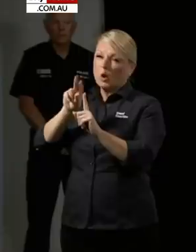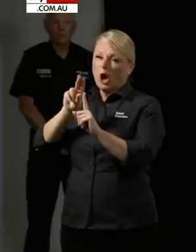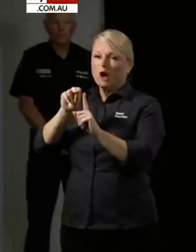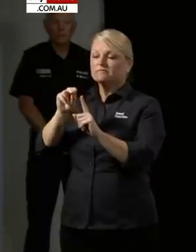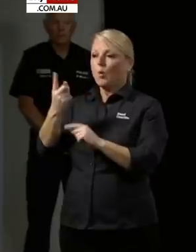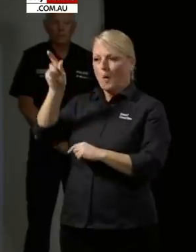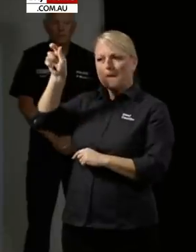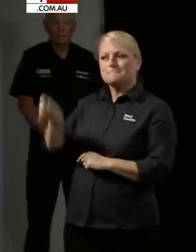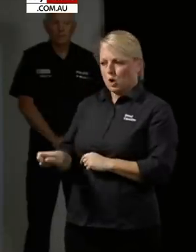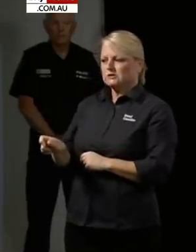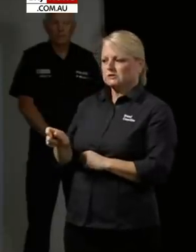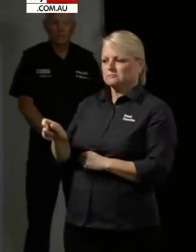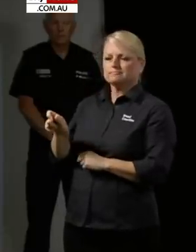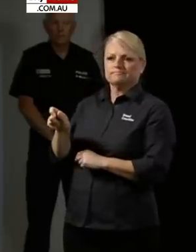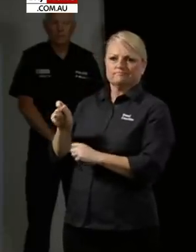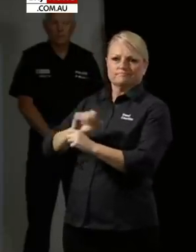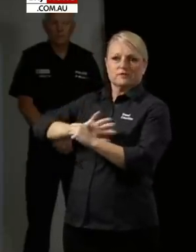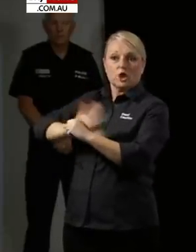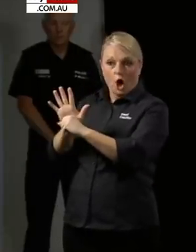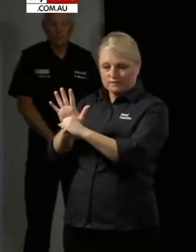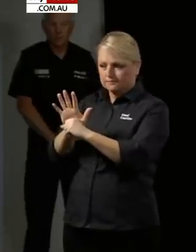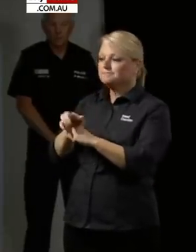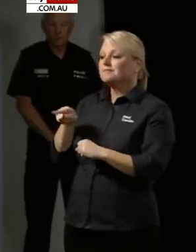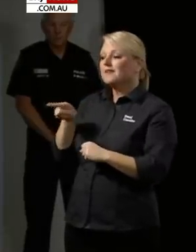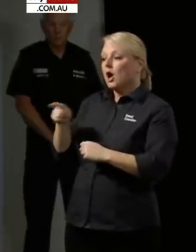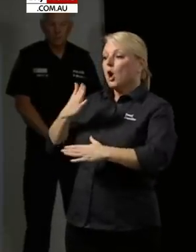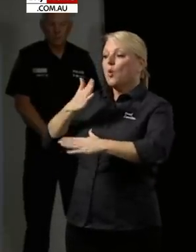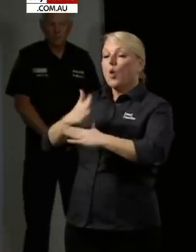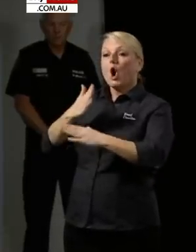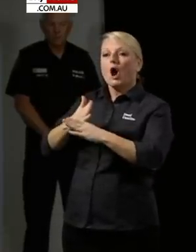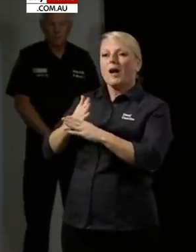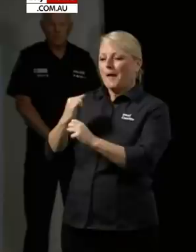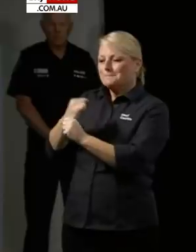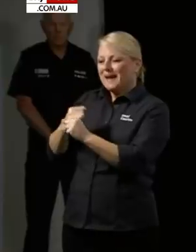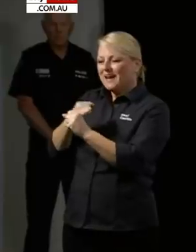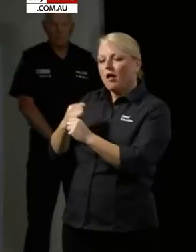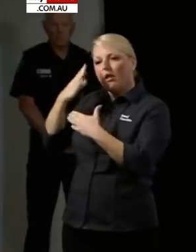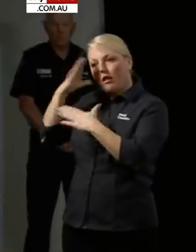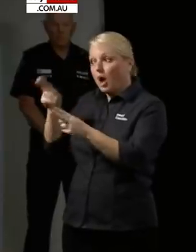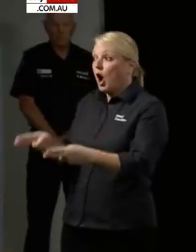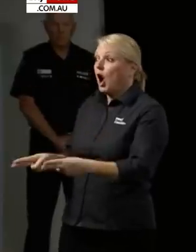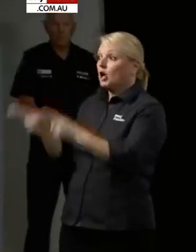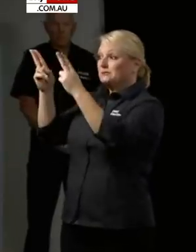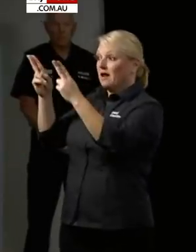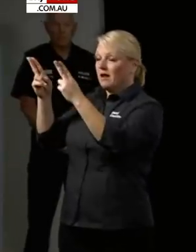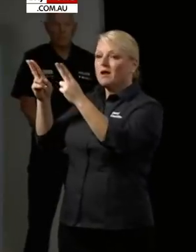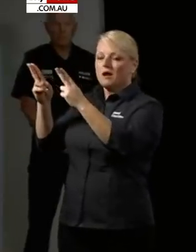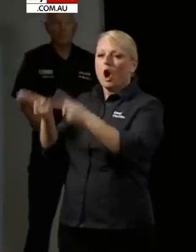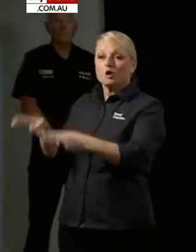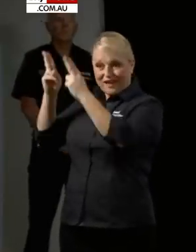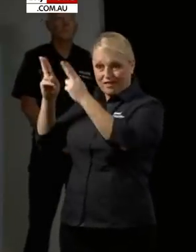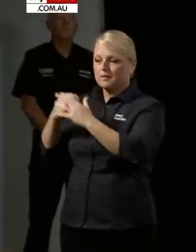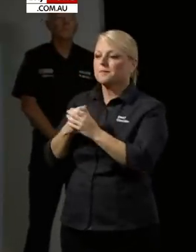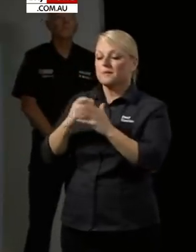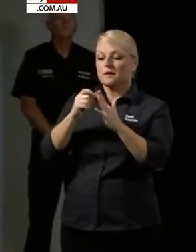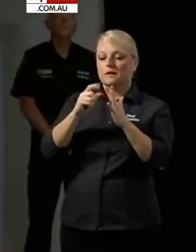of a young man who works at one of our Medi hotels but it was not the Peppers Medi hotel where our other two